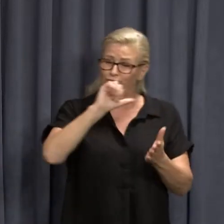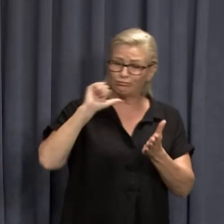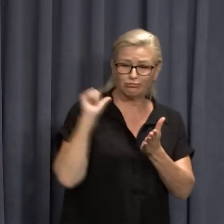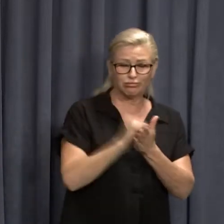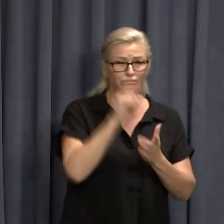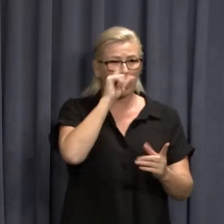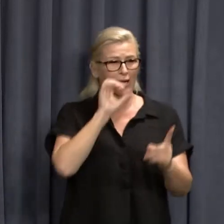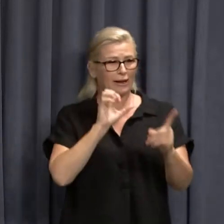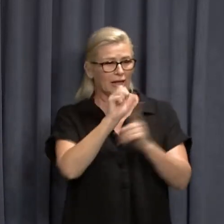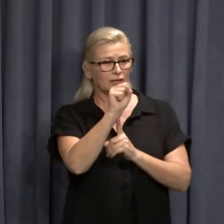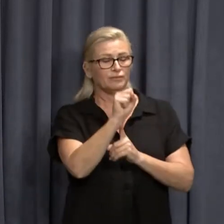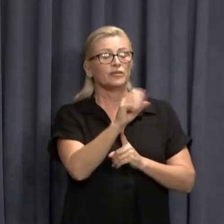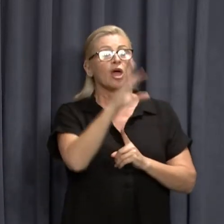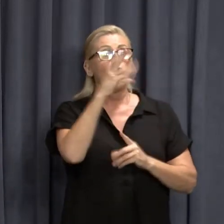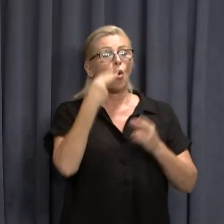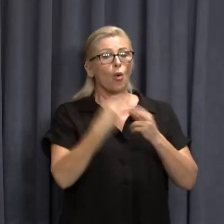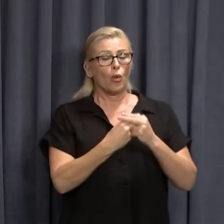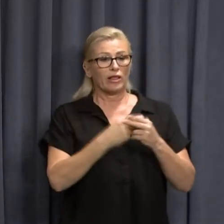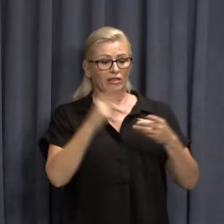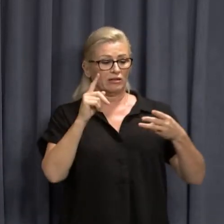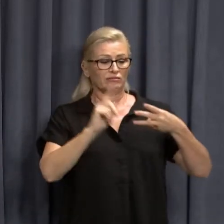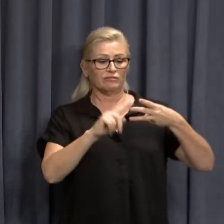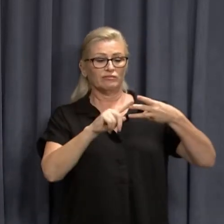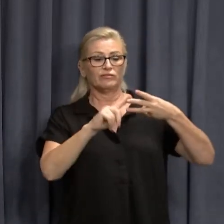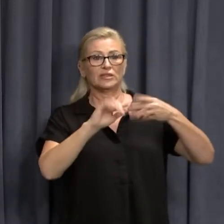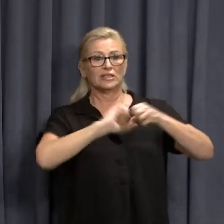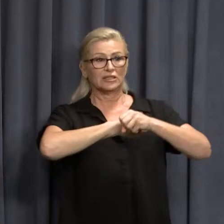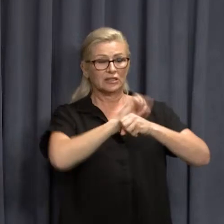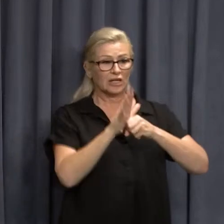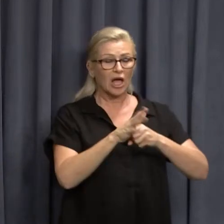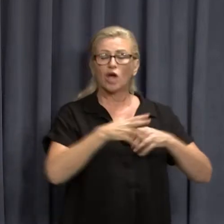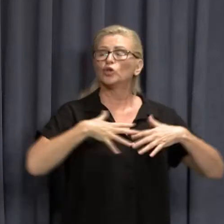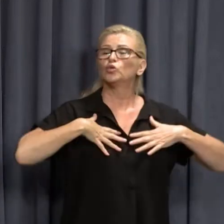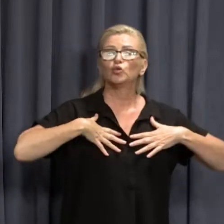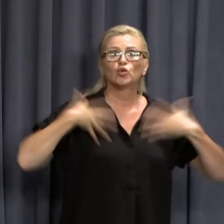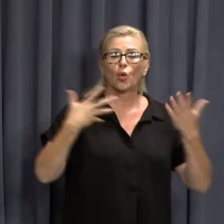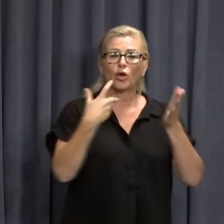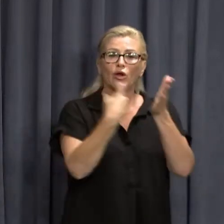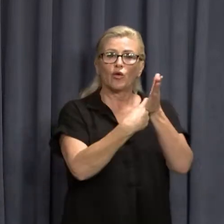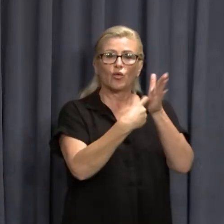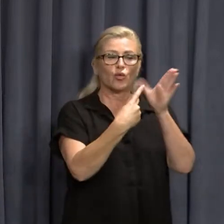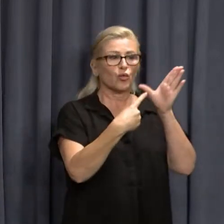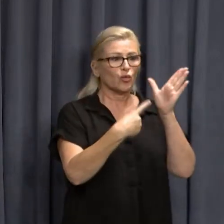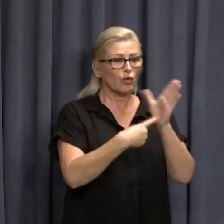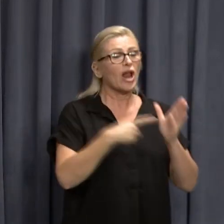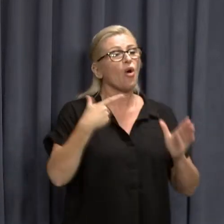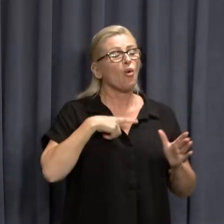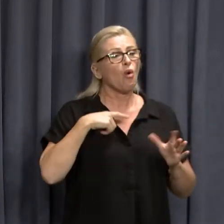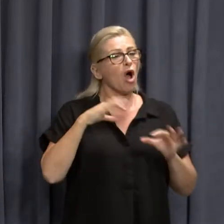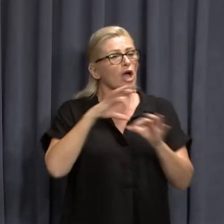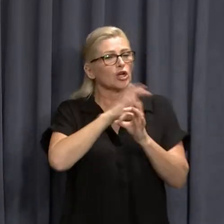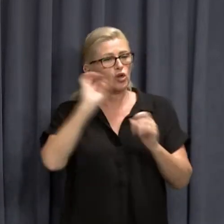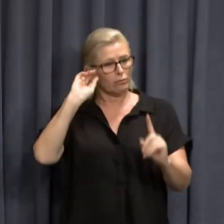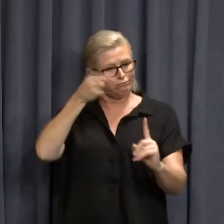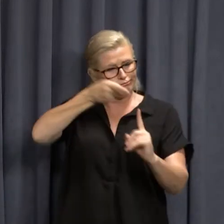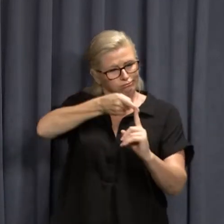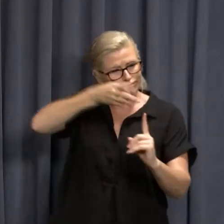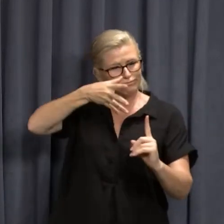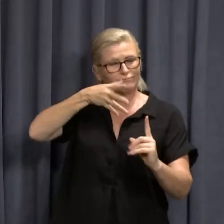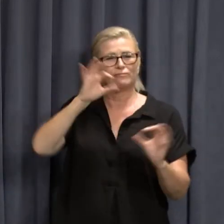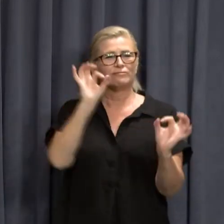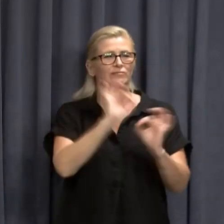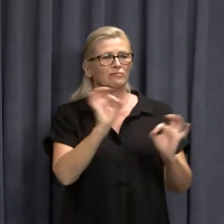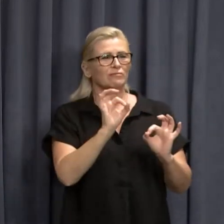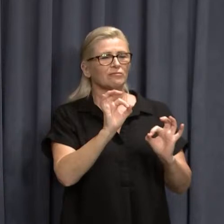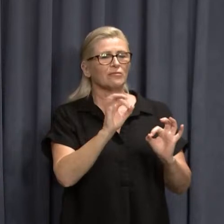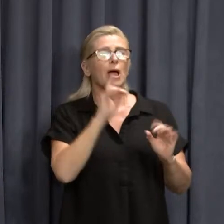The advice with delta was that you didn't want to use rapid antigen testing because it's less accurate and PCR testing